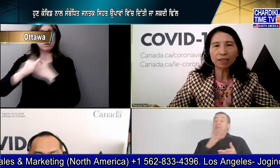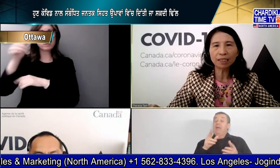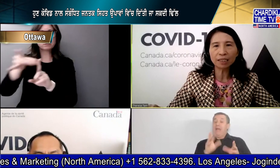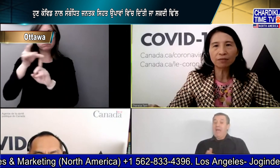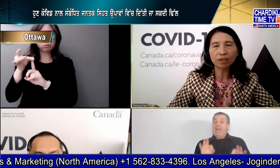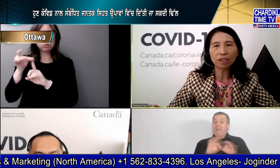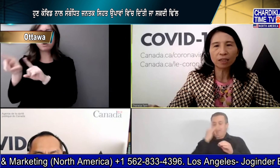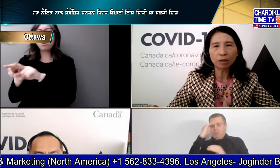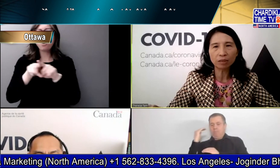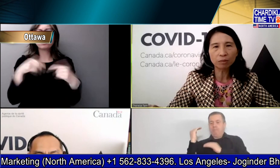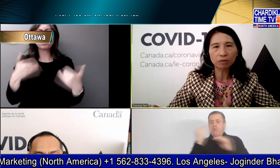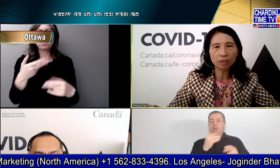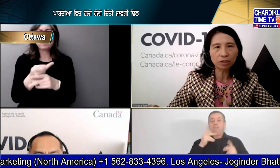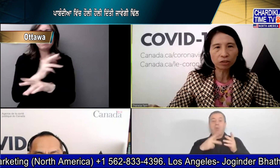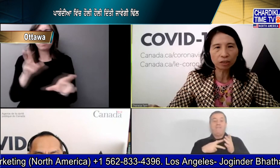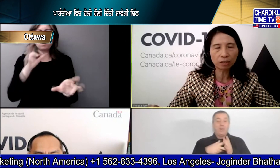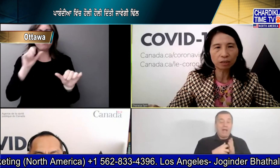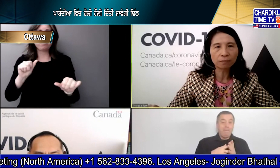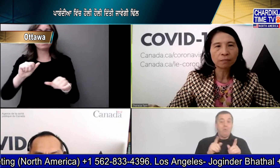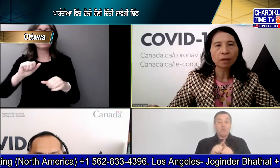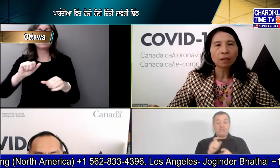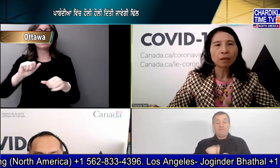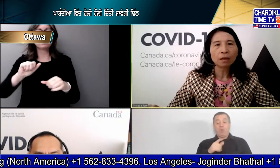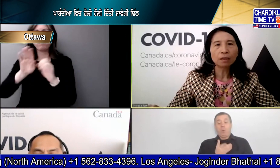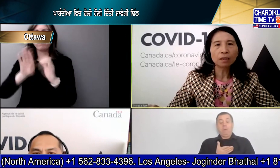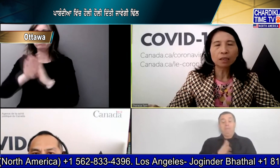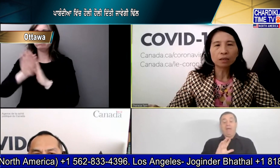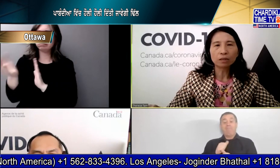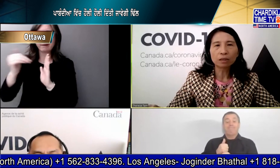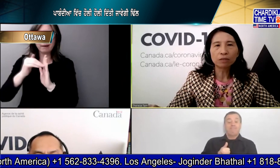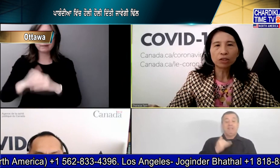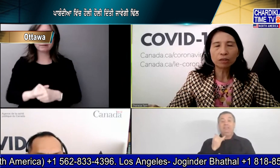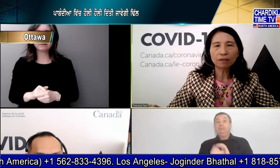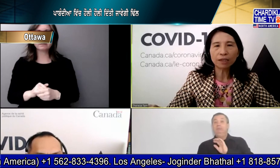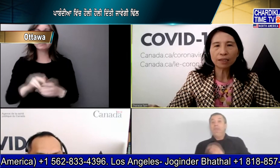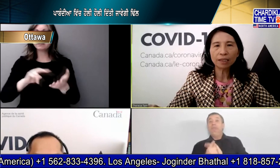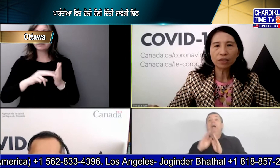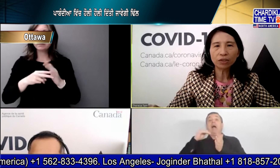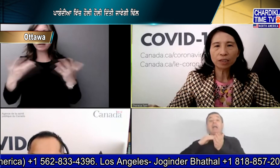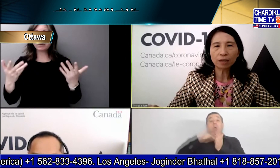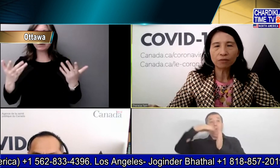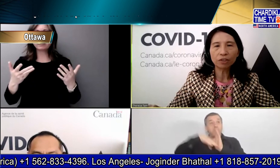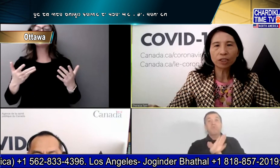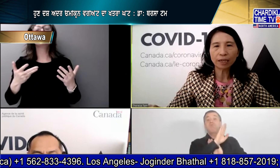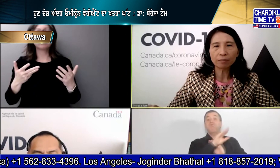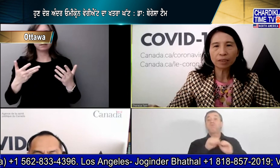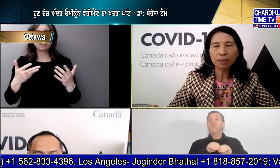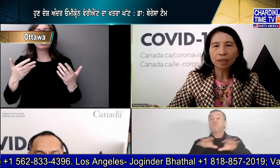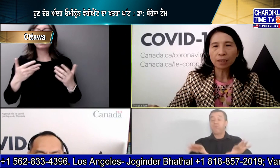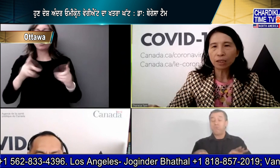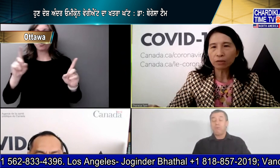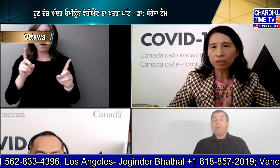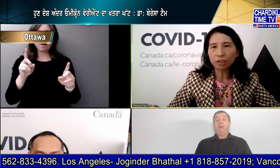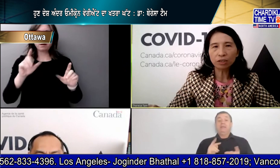maintaining readiness for a possible resurgence this includes reducing vaccination coverage gaps